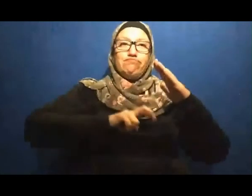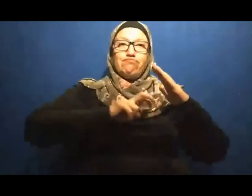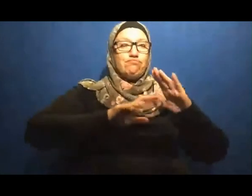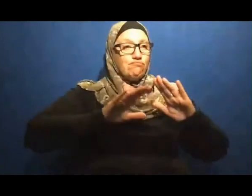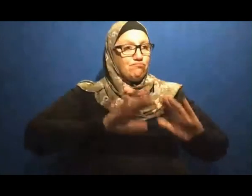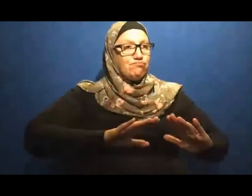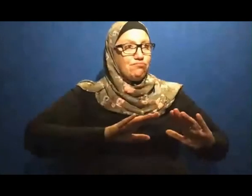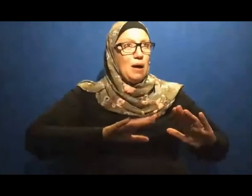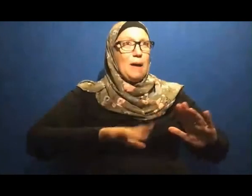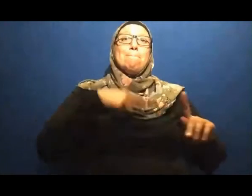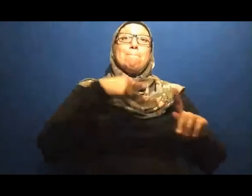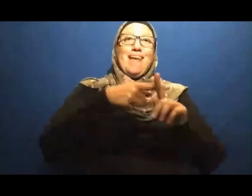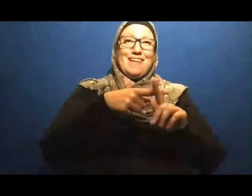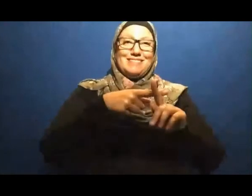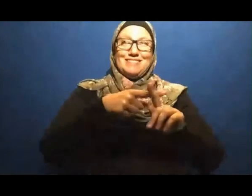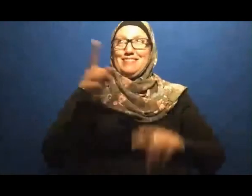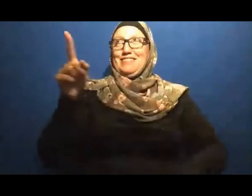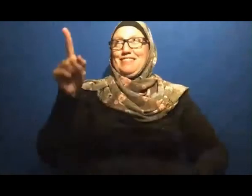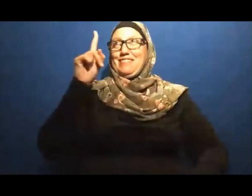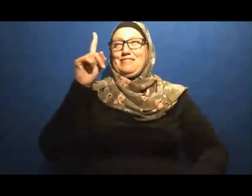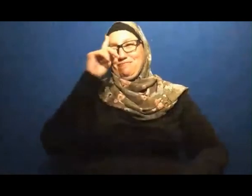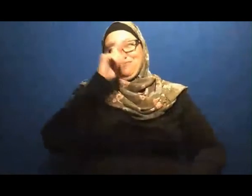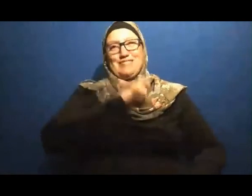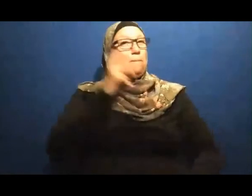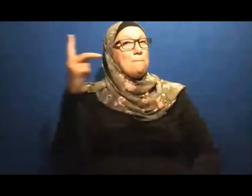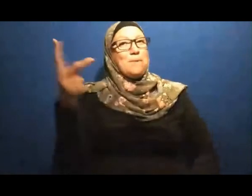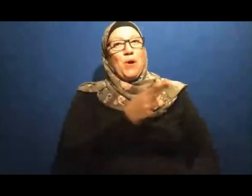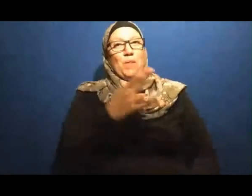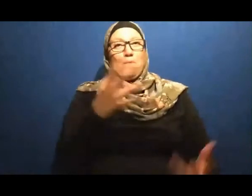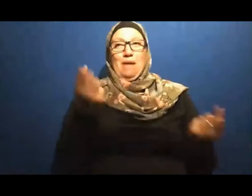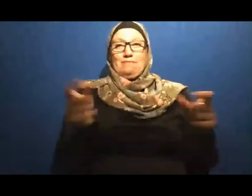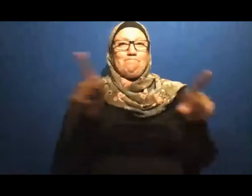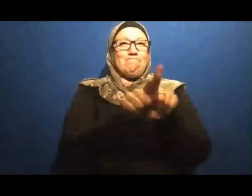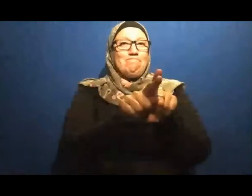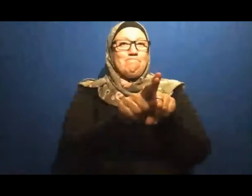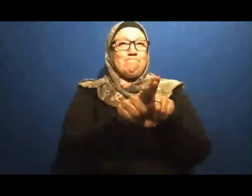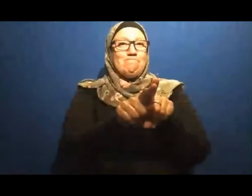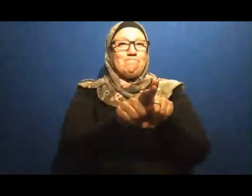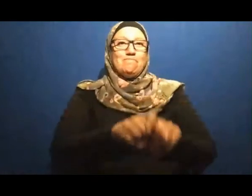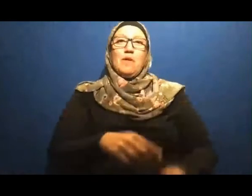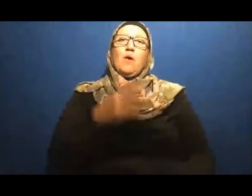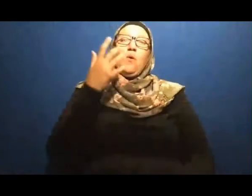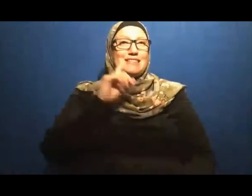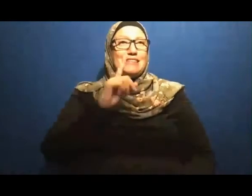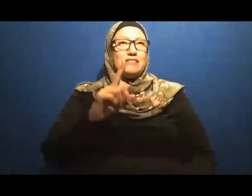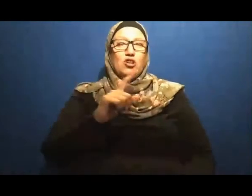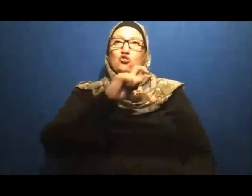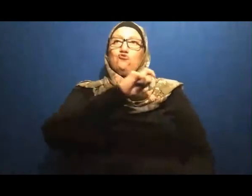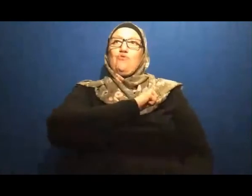When God says Trust in me He means that Trust in me Through the means I provided